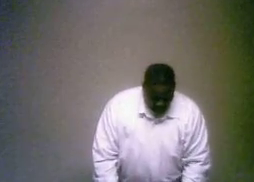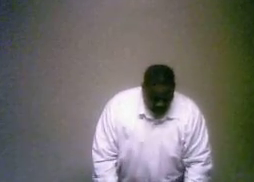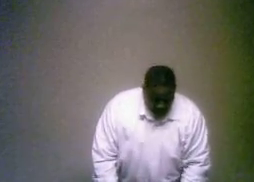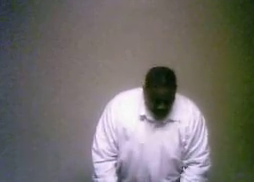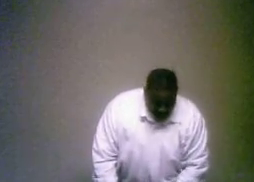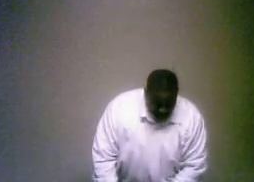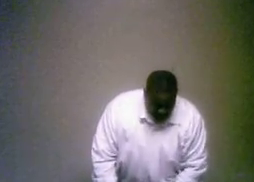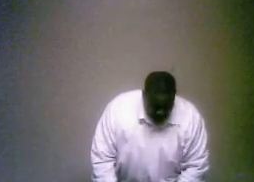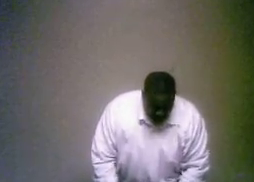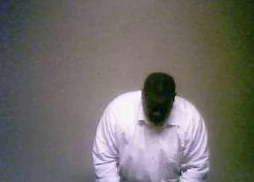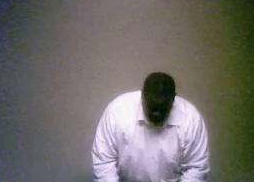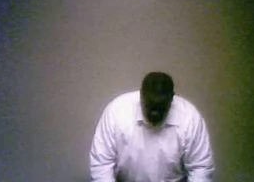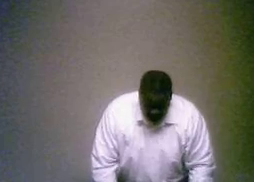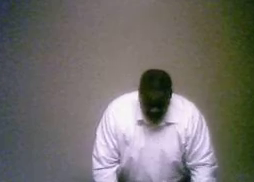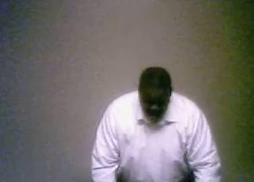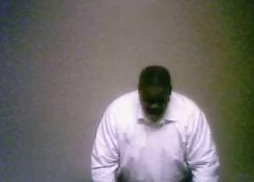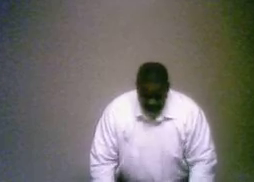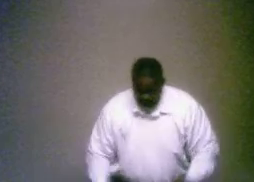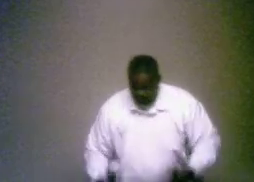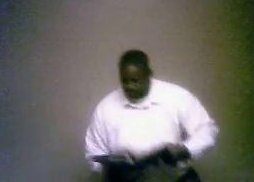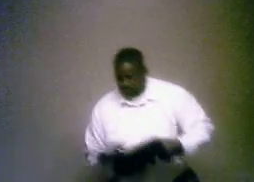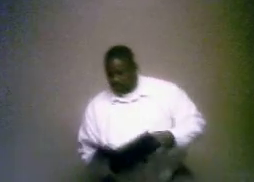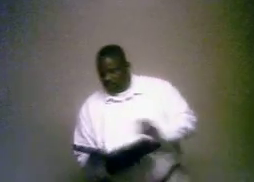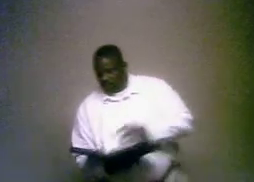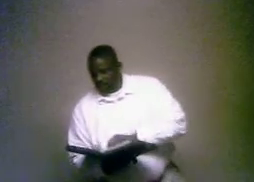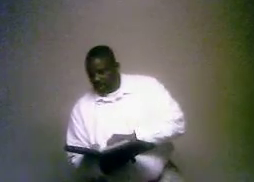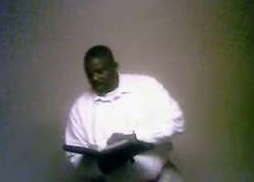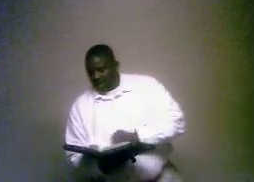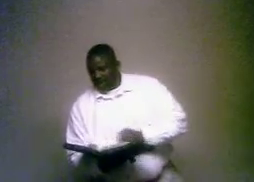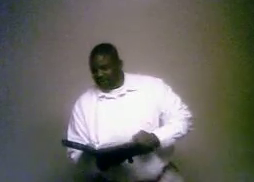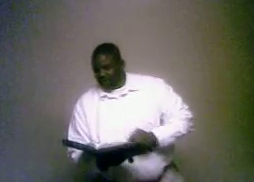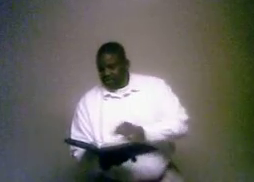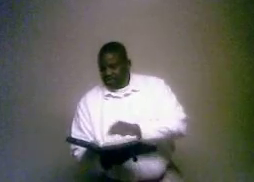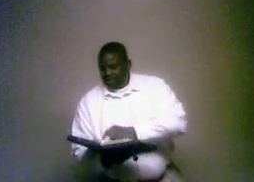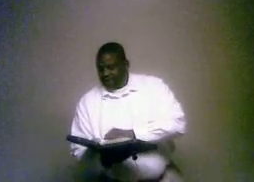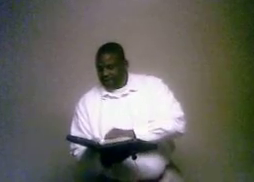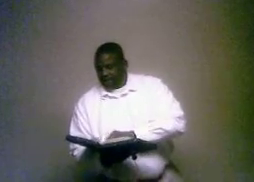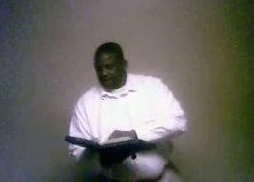Go back to Mark 16 and I believe I'm going to start at 15.